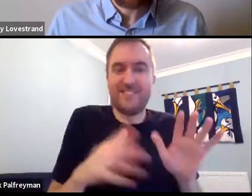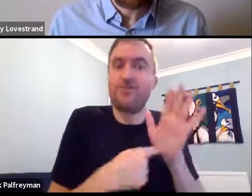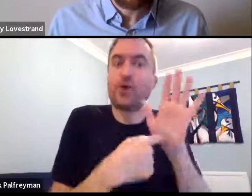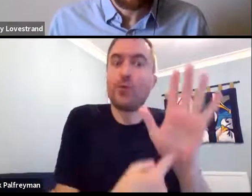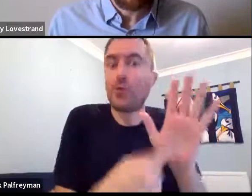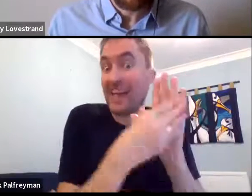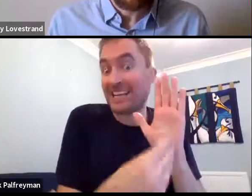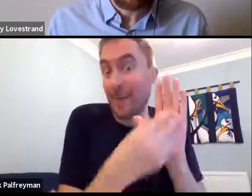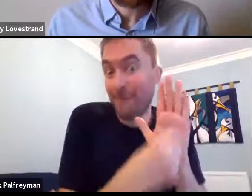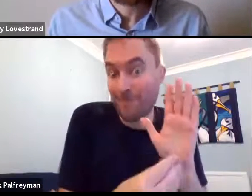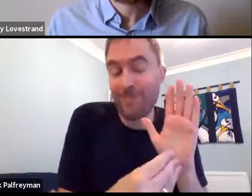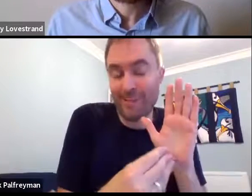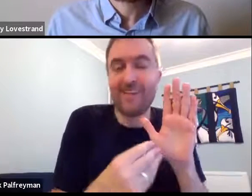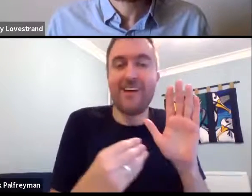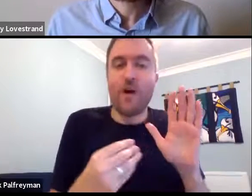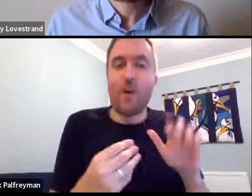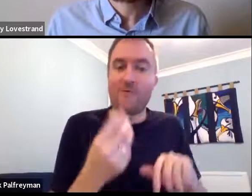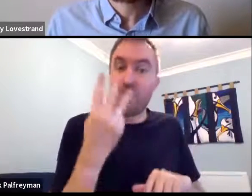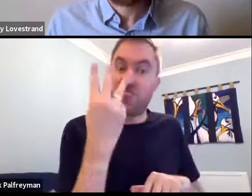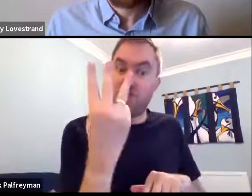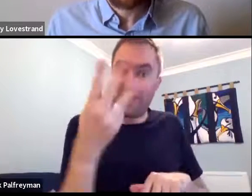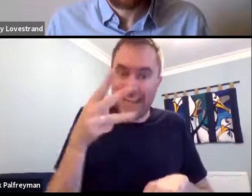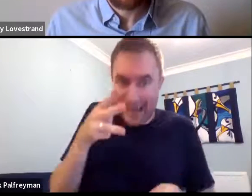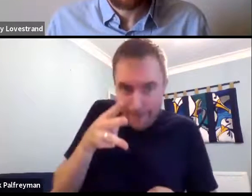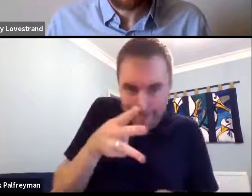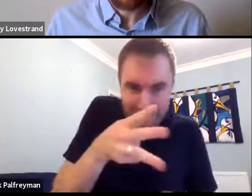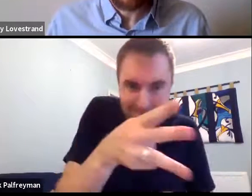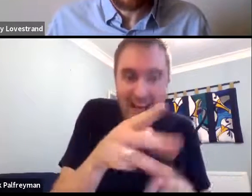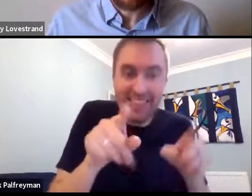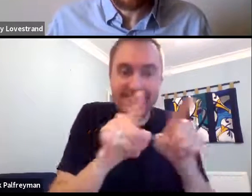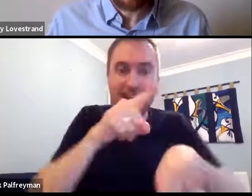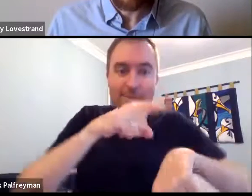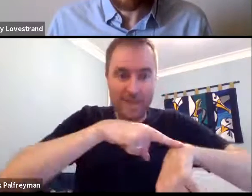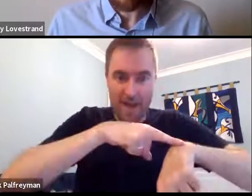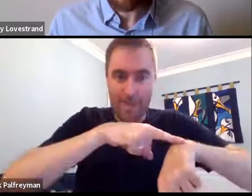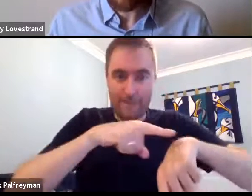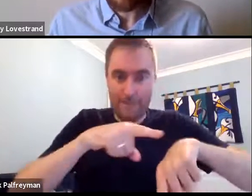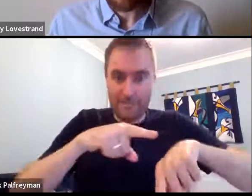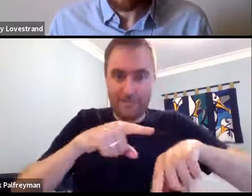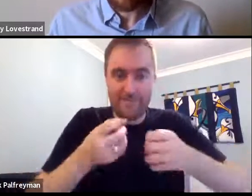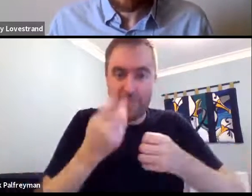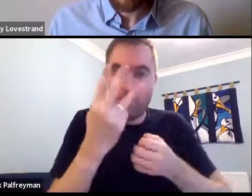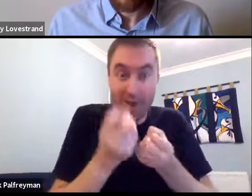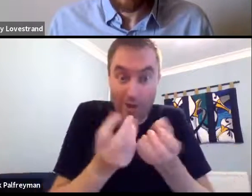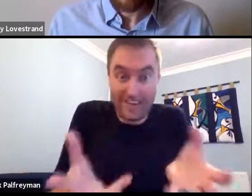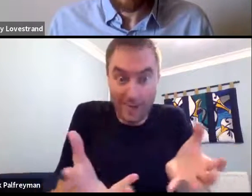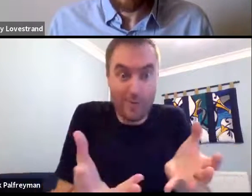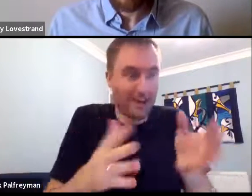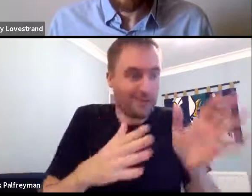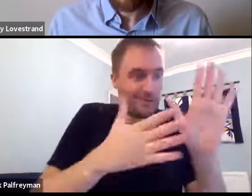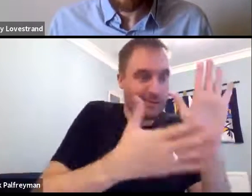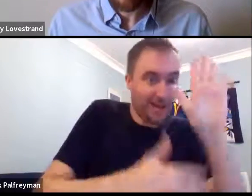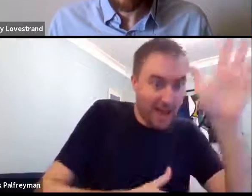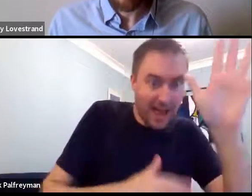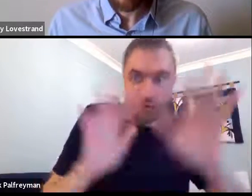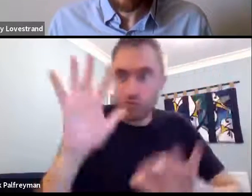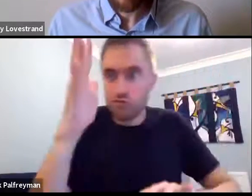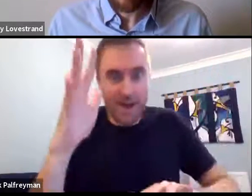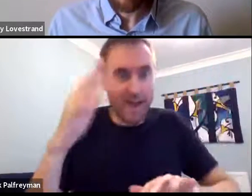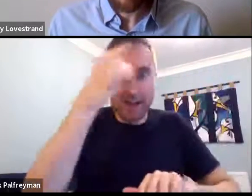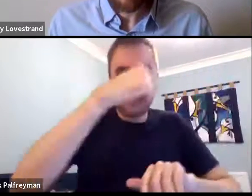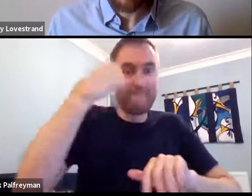very cleverly showing things, you know. So like I said before, that example was showing three